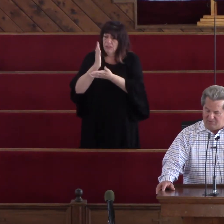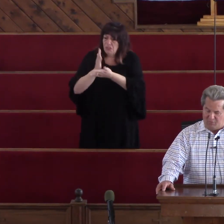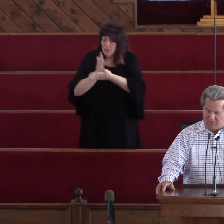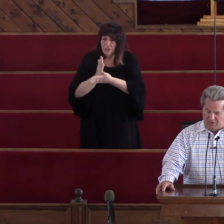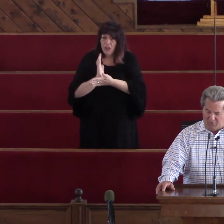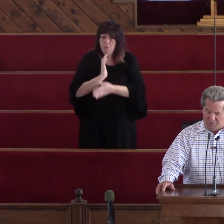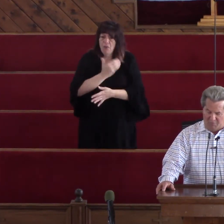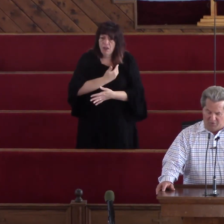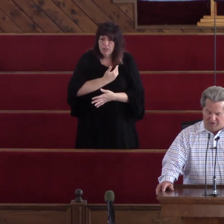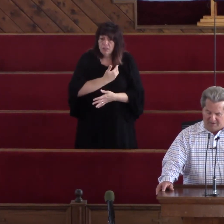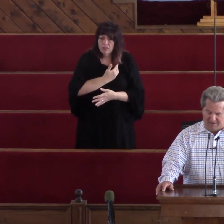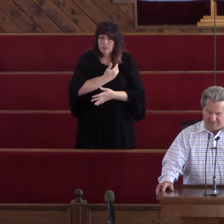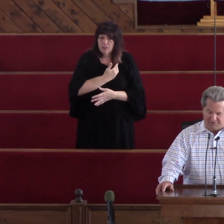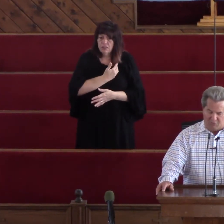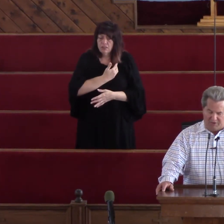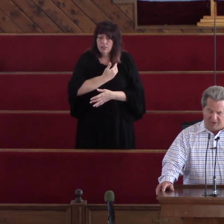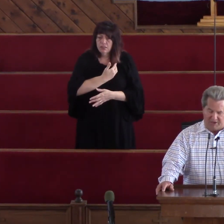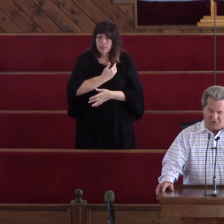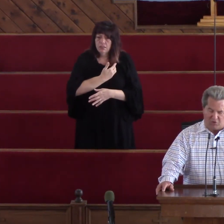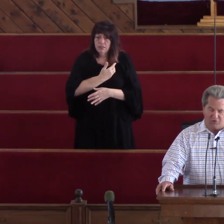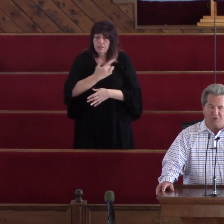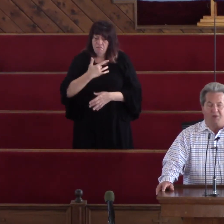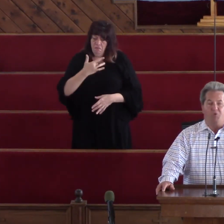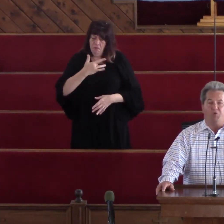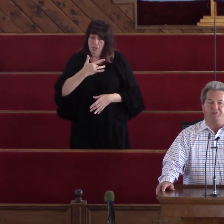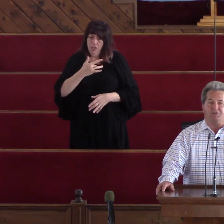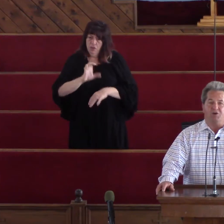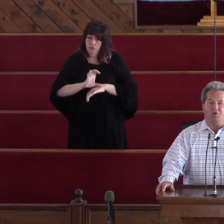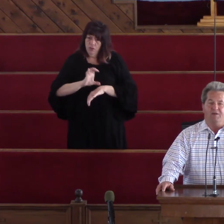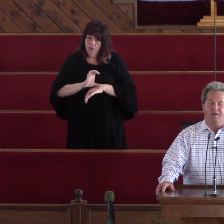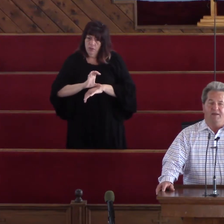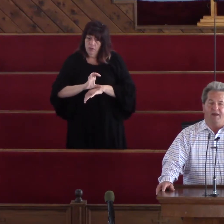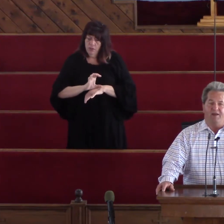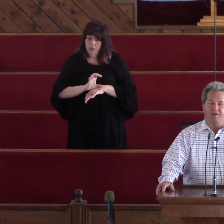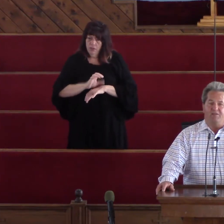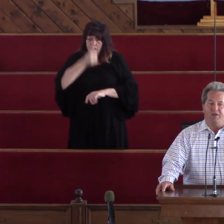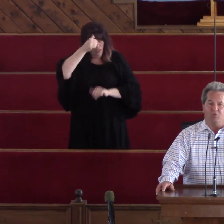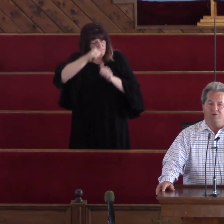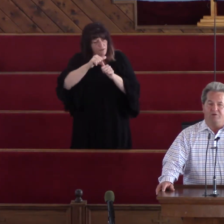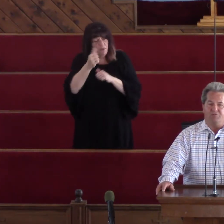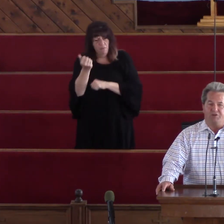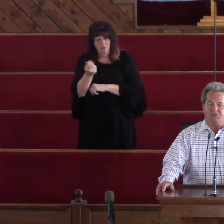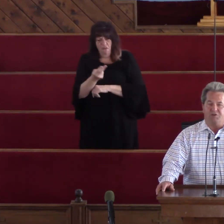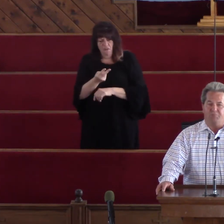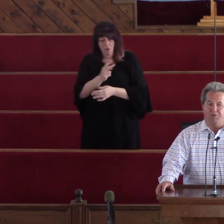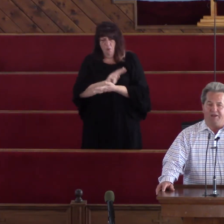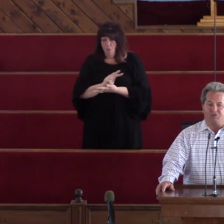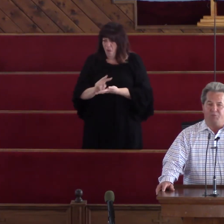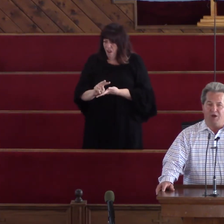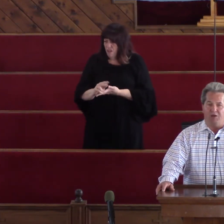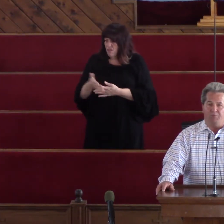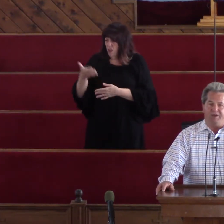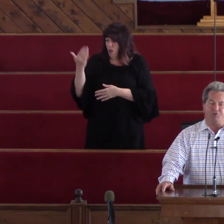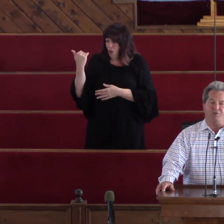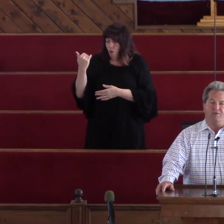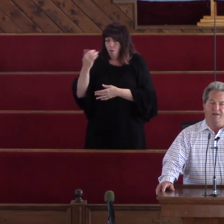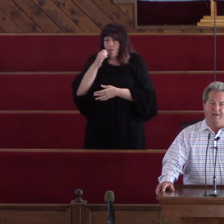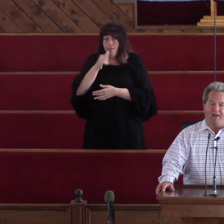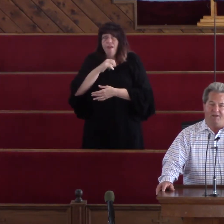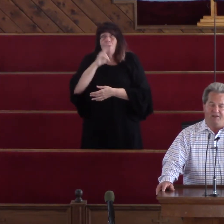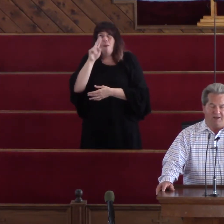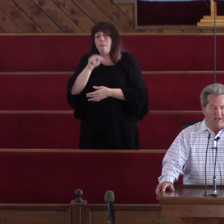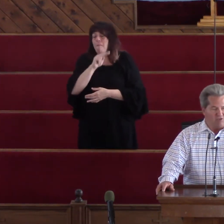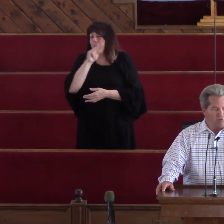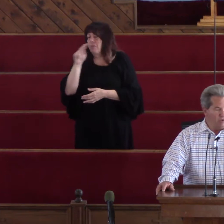remember someone that I talked to A couple weeks ago And they were just blessed beyond measure